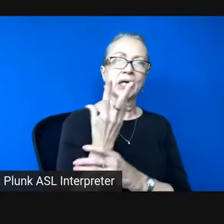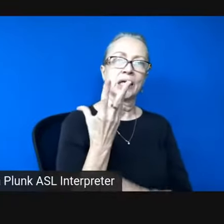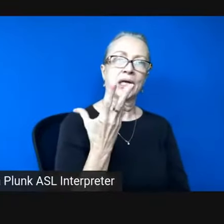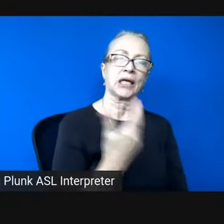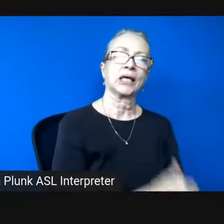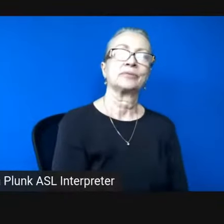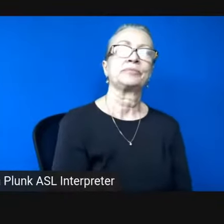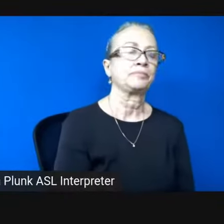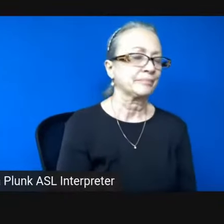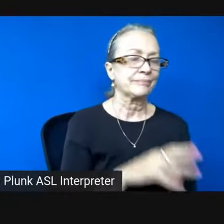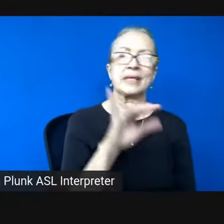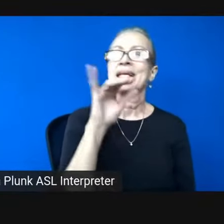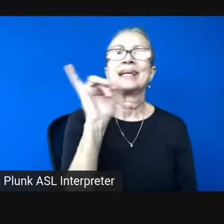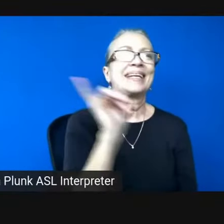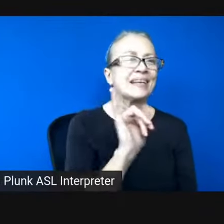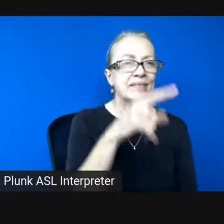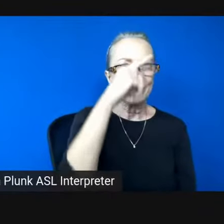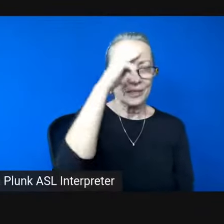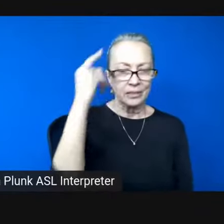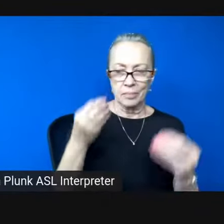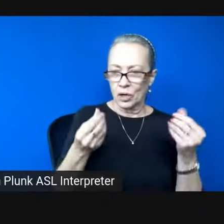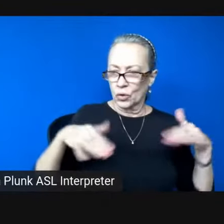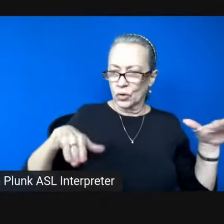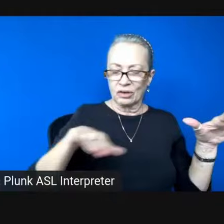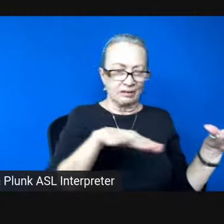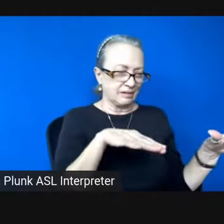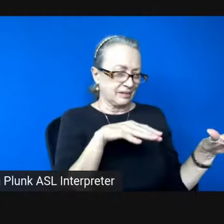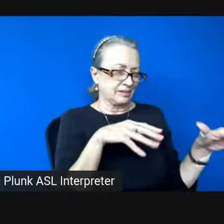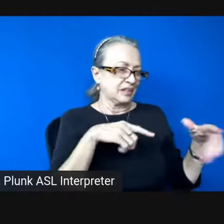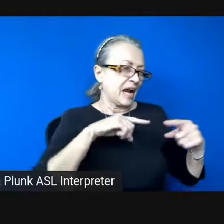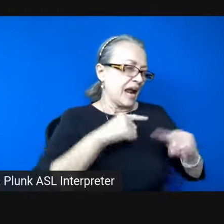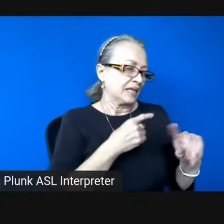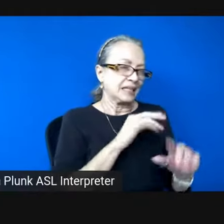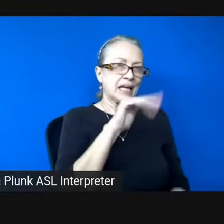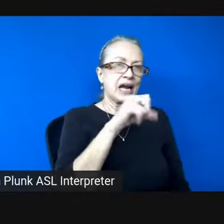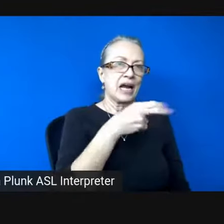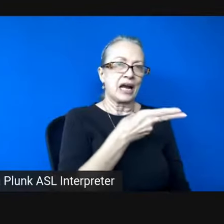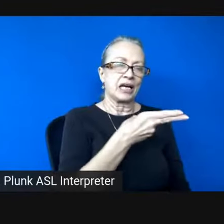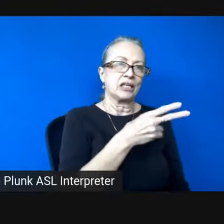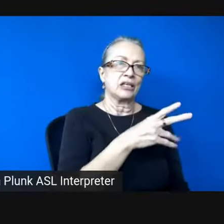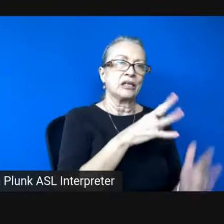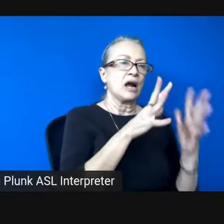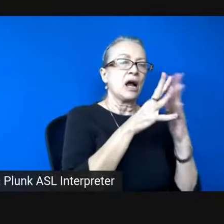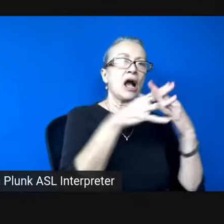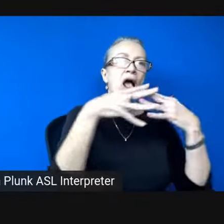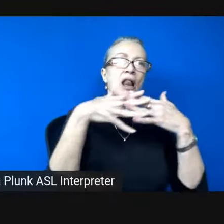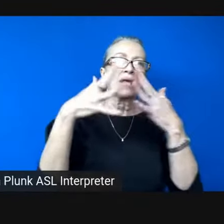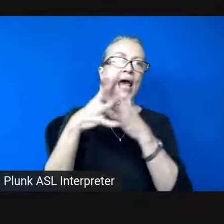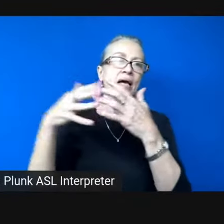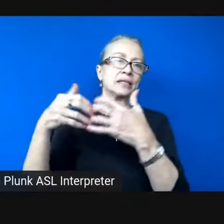even the black grounds aching and ashy colonized by pasty snow